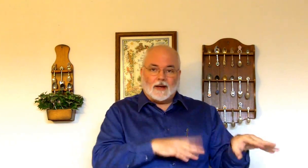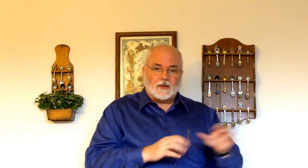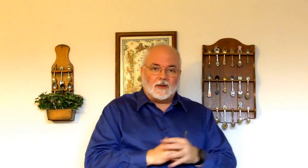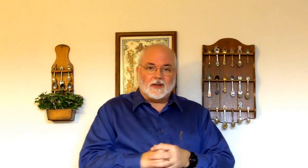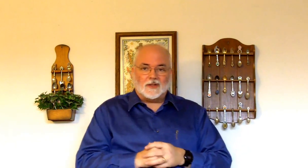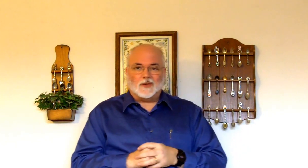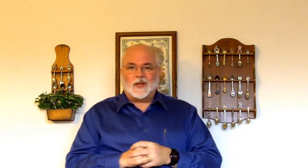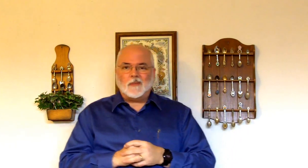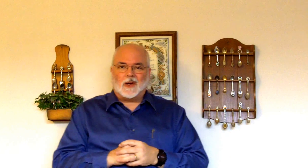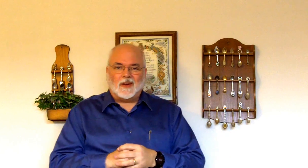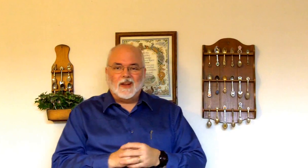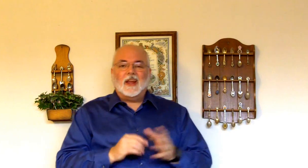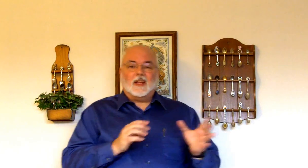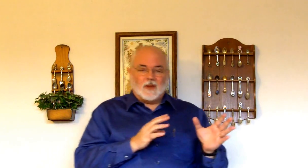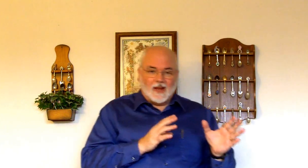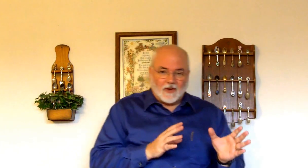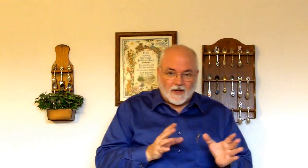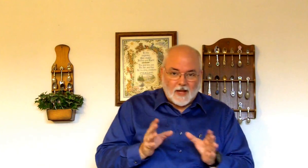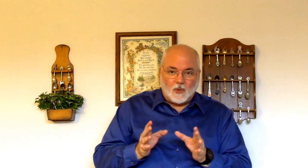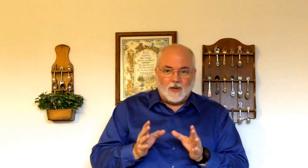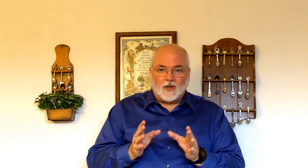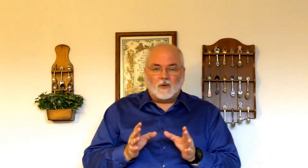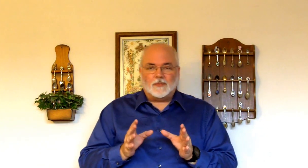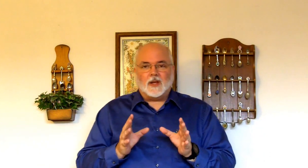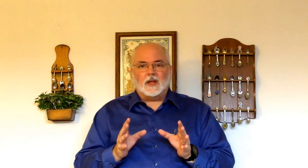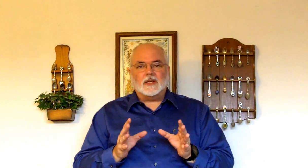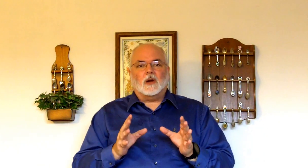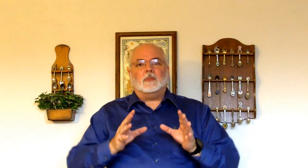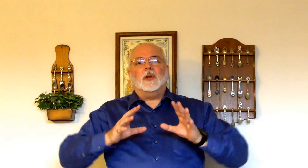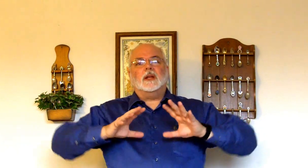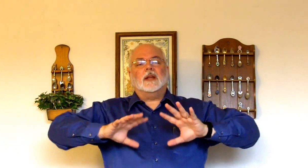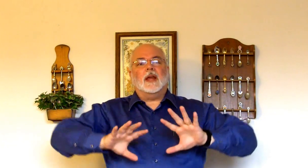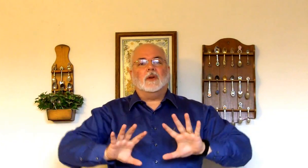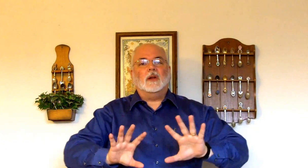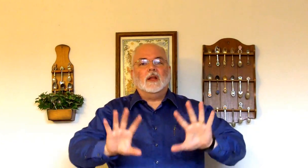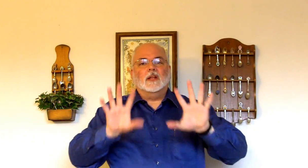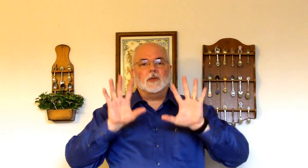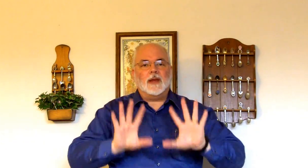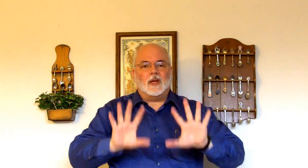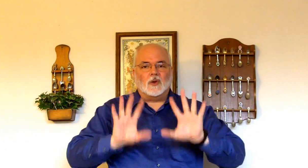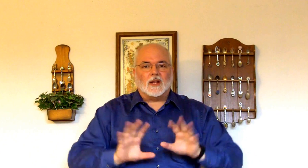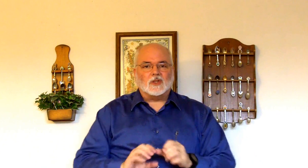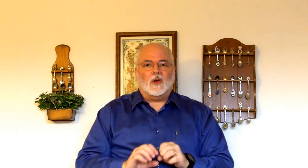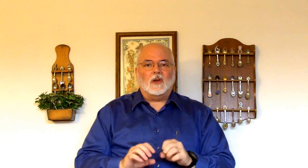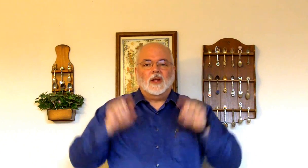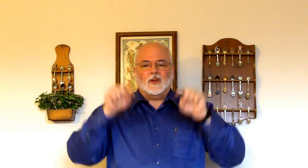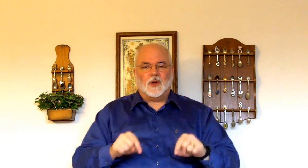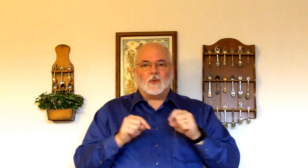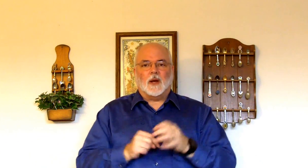to the to the vocabulary if you're at that point though you need to start putting together this to make it look like a song you're in the right